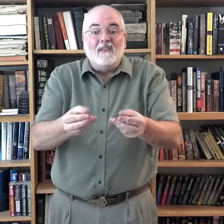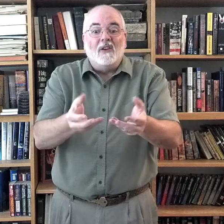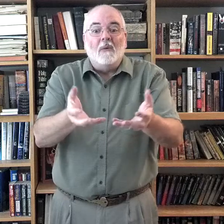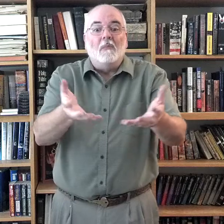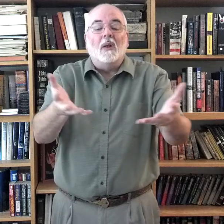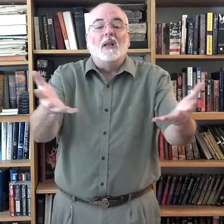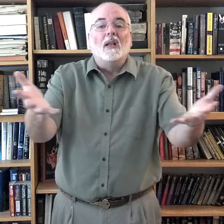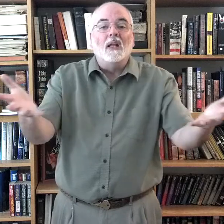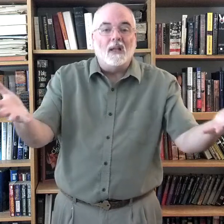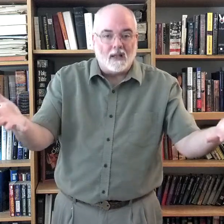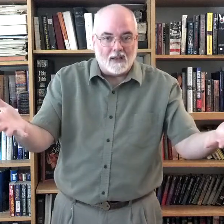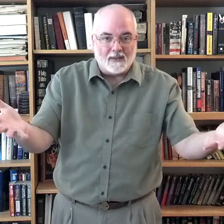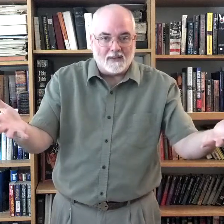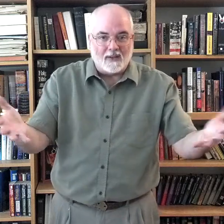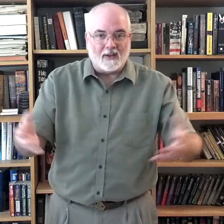completely. Alright?